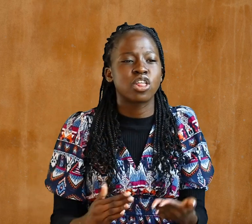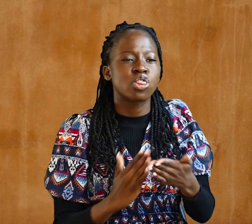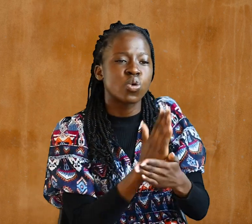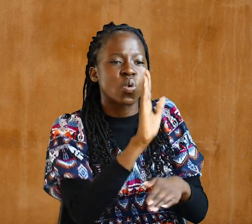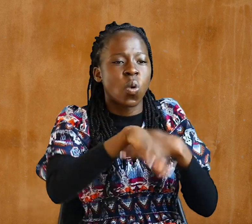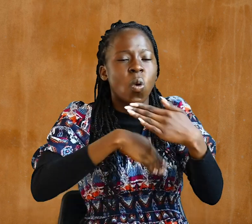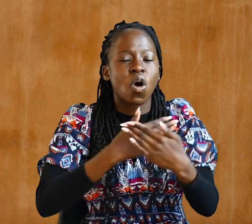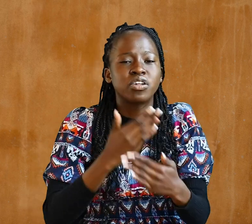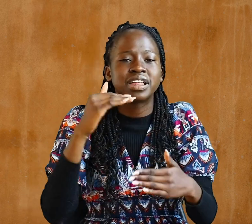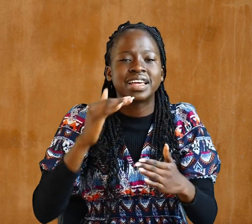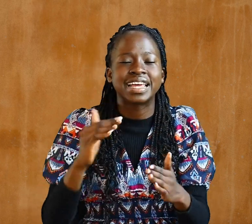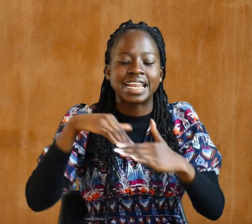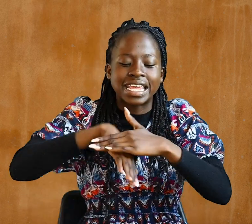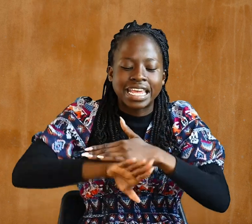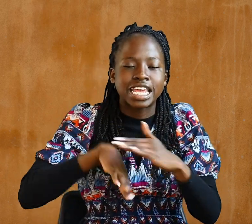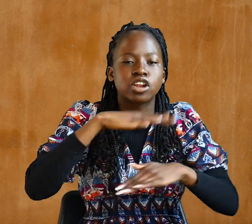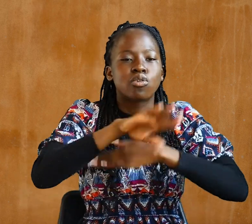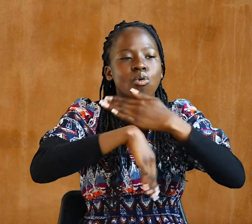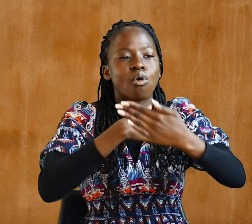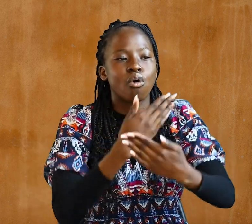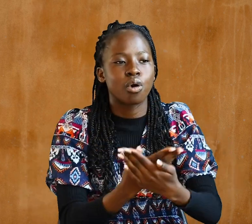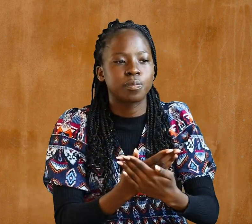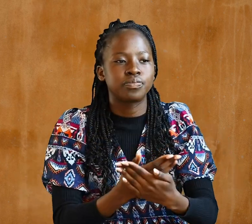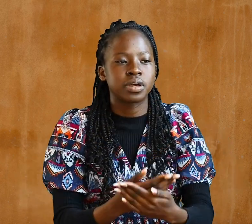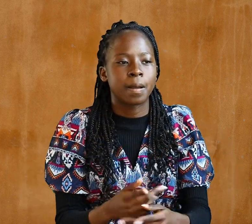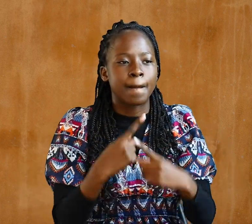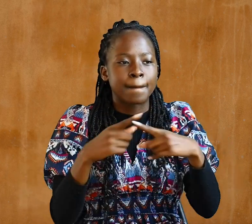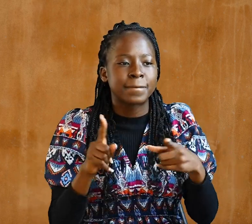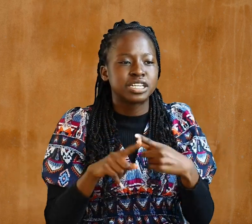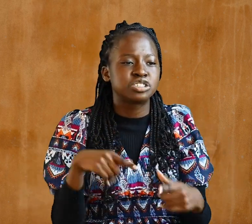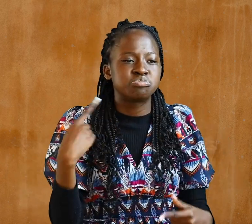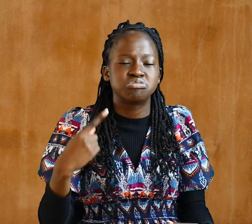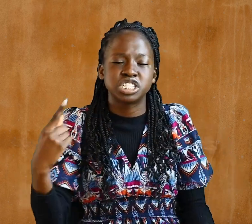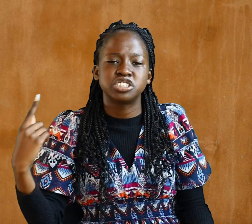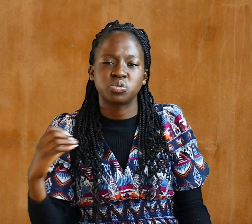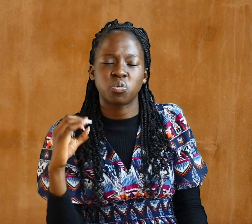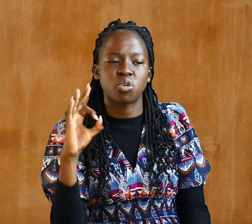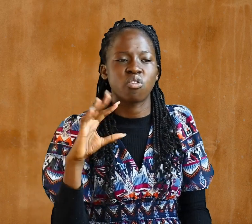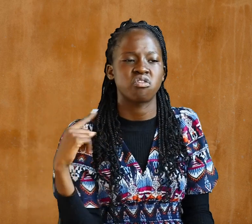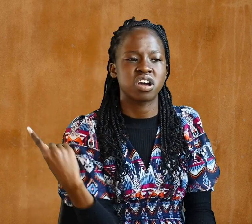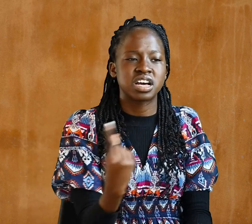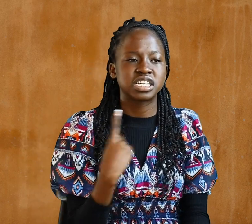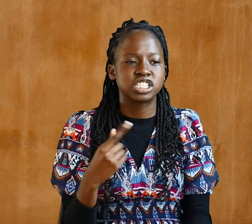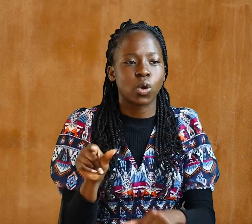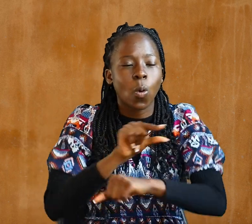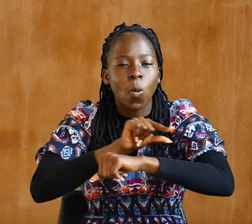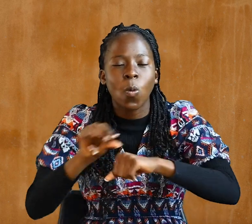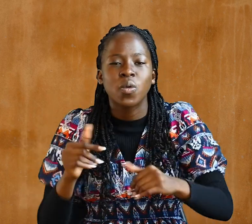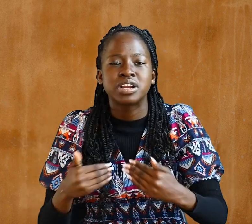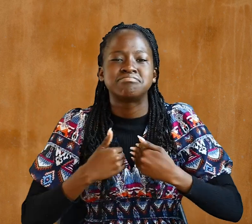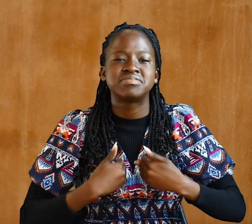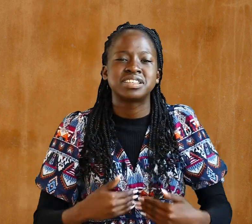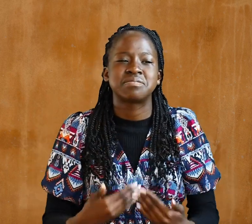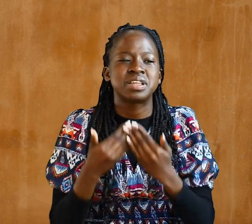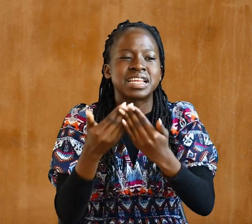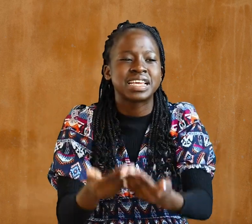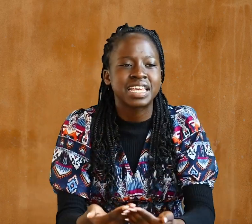and in all But to each one of us, grace has been given as